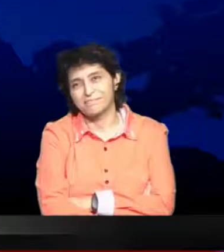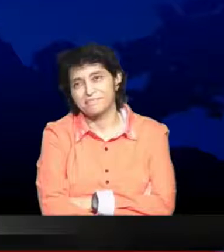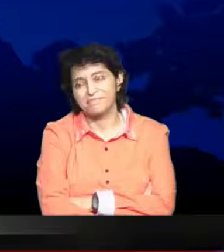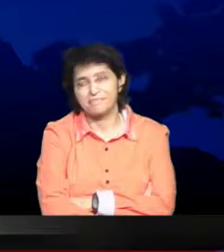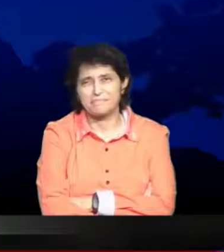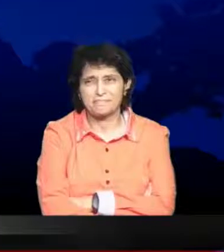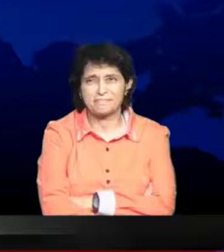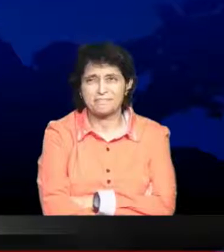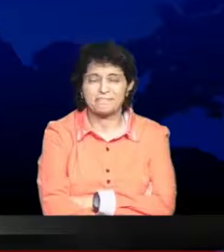survey is correct.